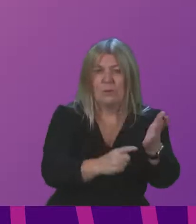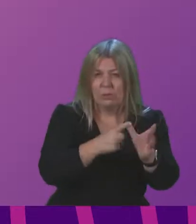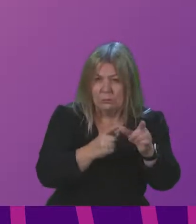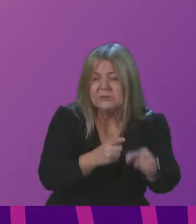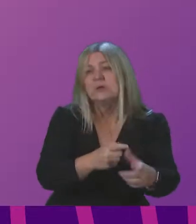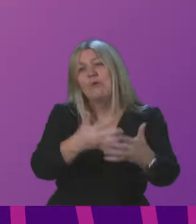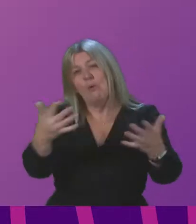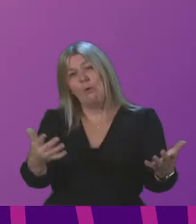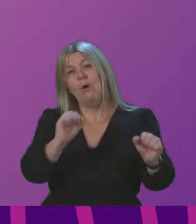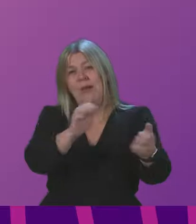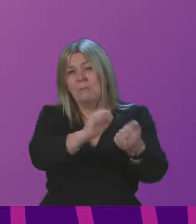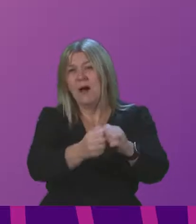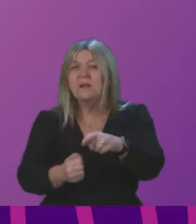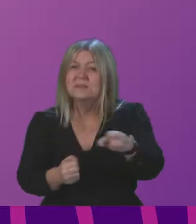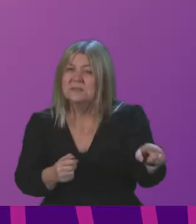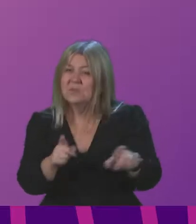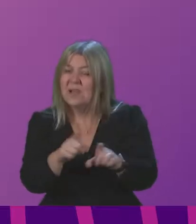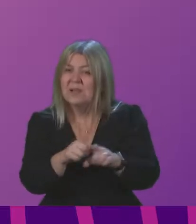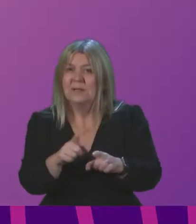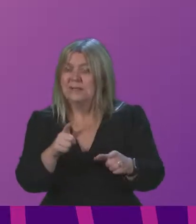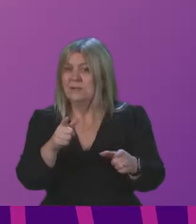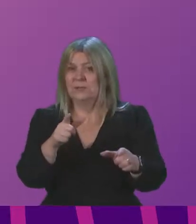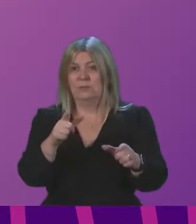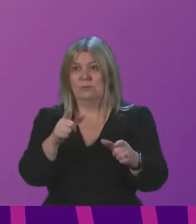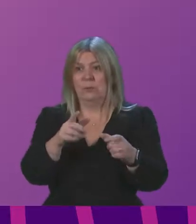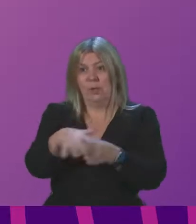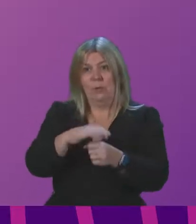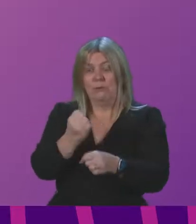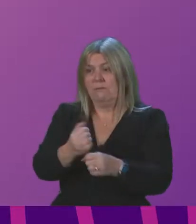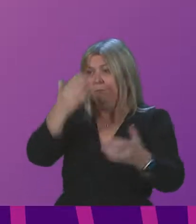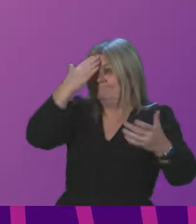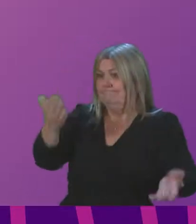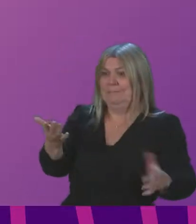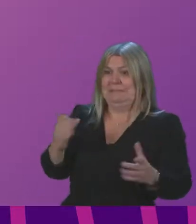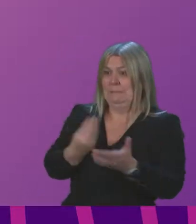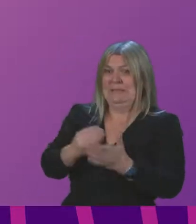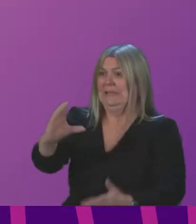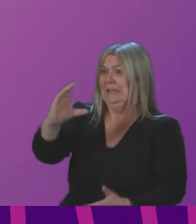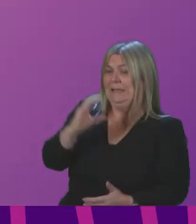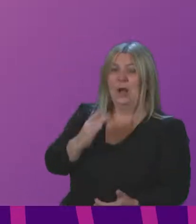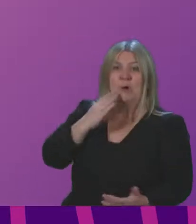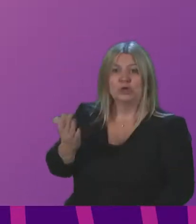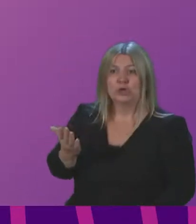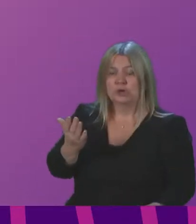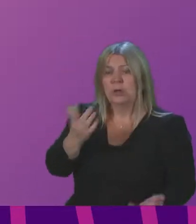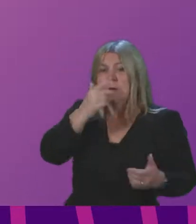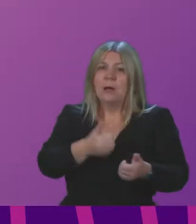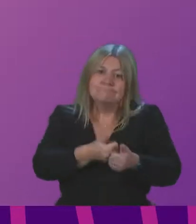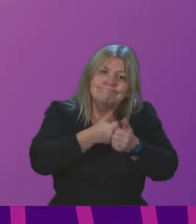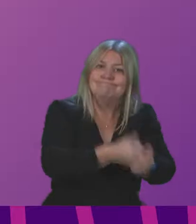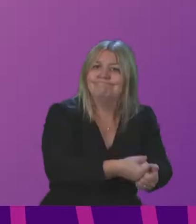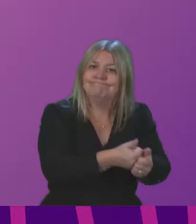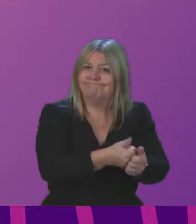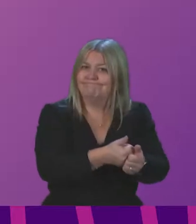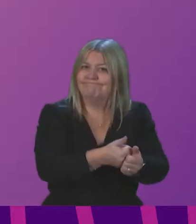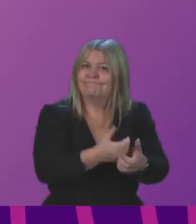their own funding, local authorities are unable to make long-term commitments to their partners. We recognise that